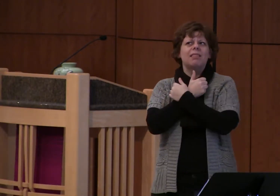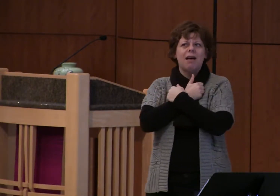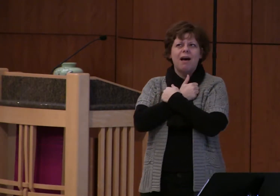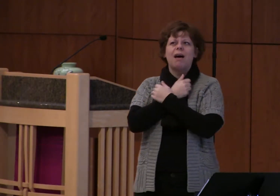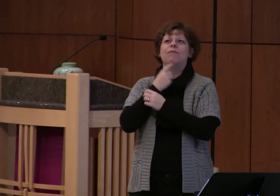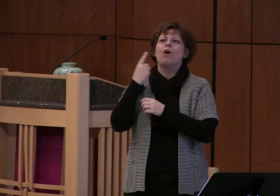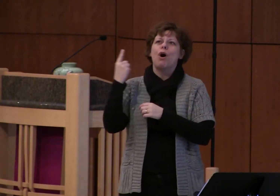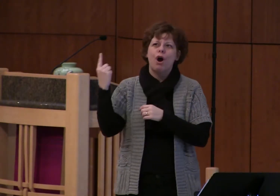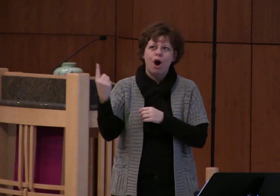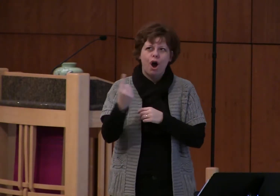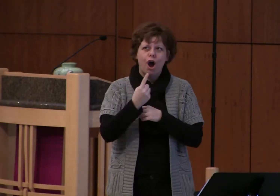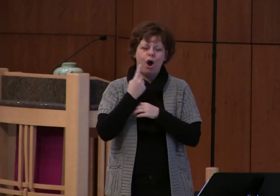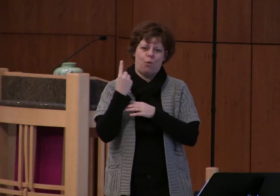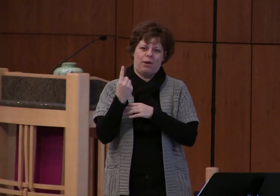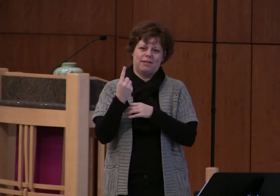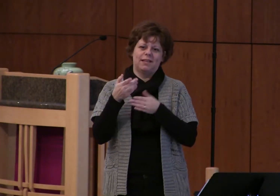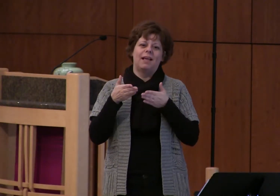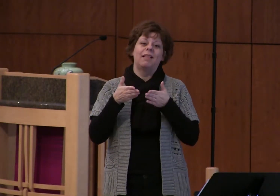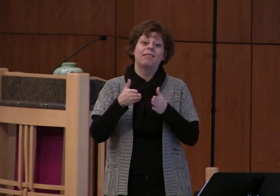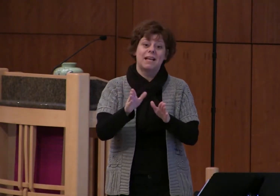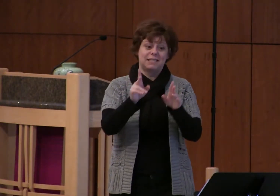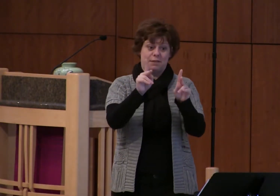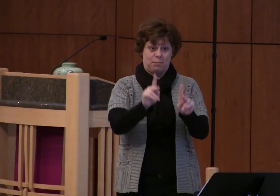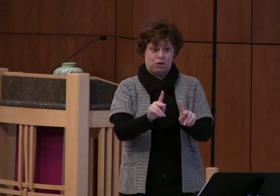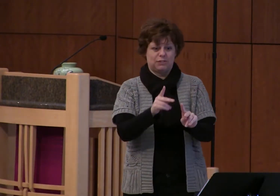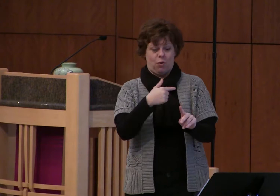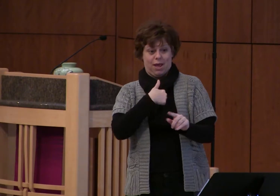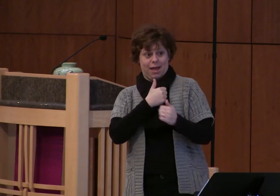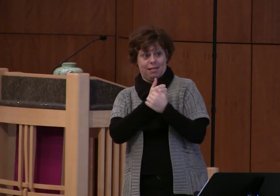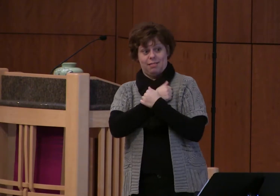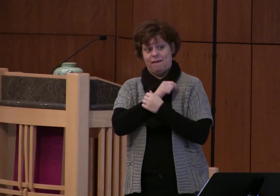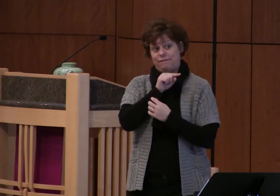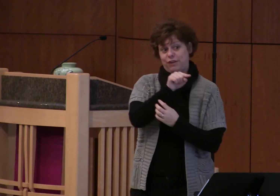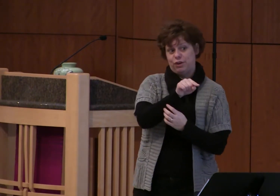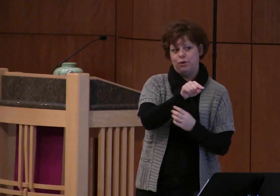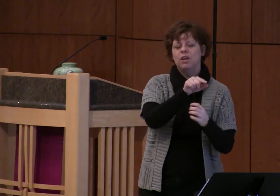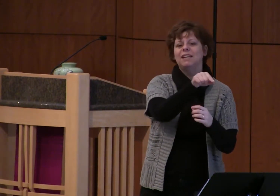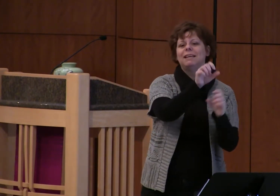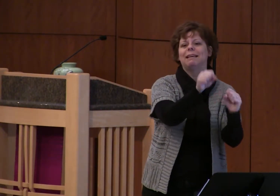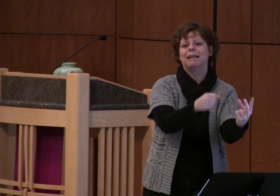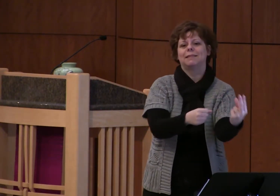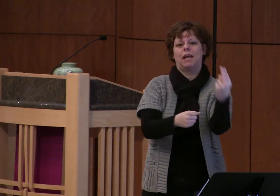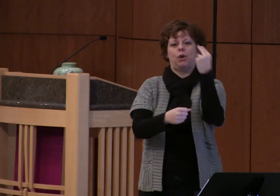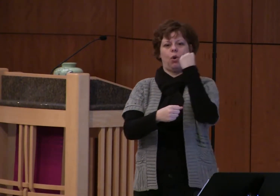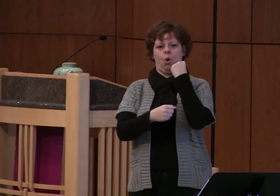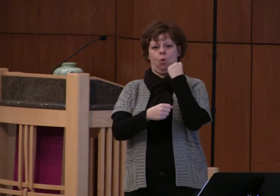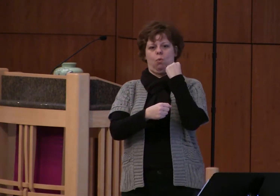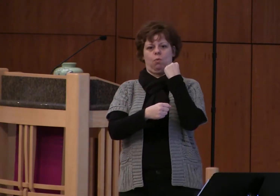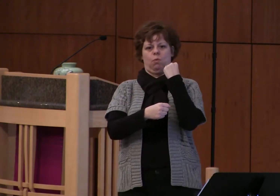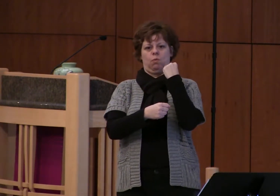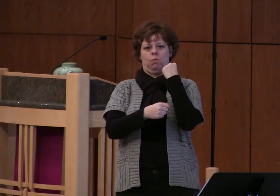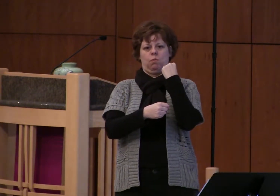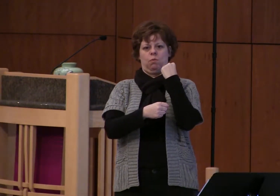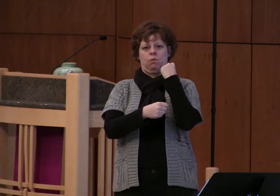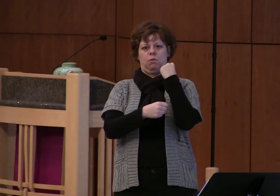allows the one who is loved the power to be able to say no no